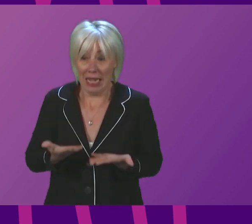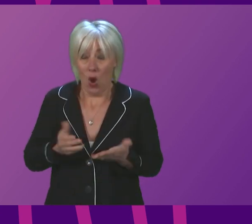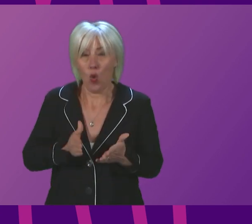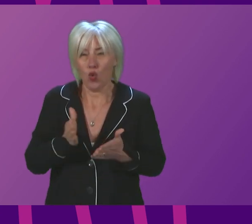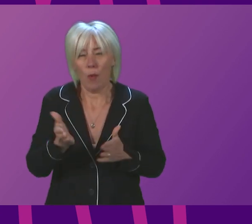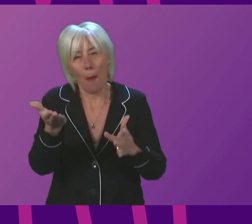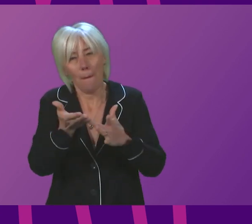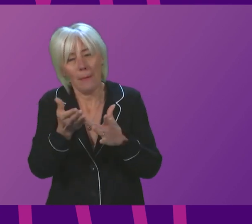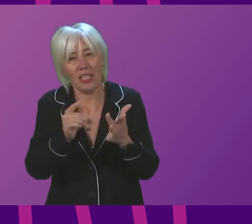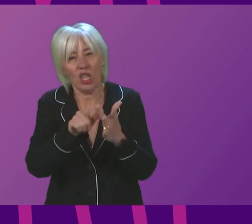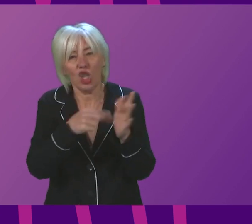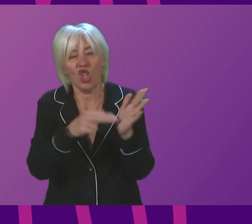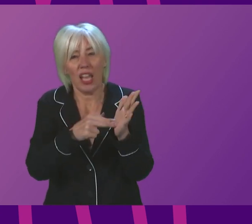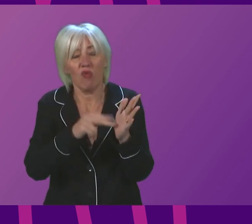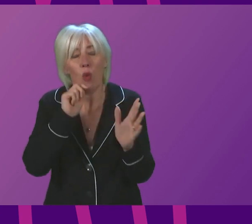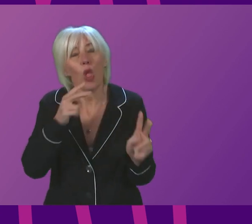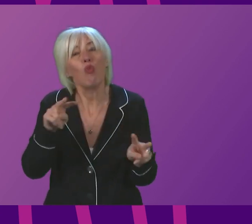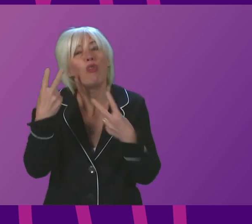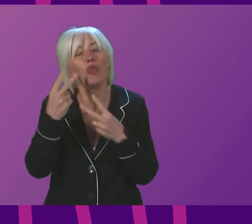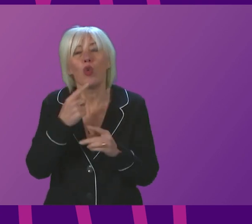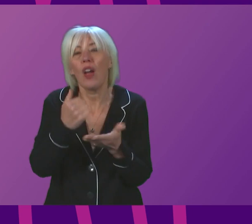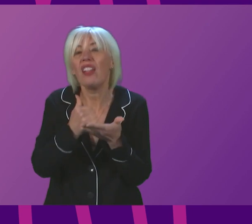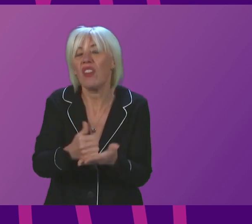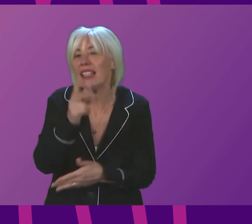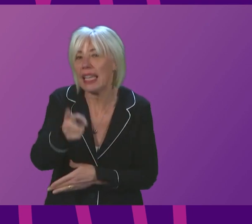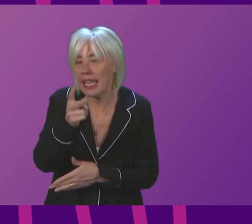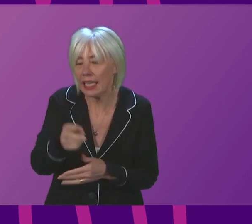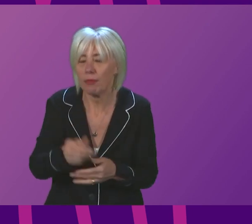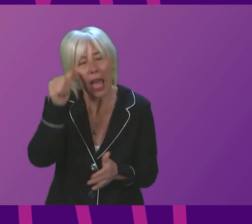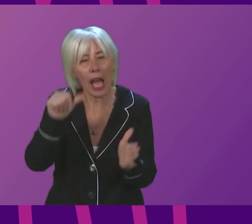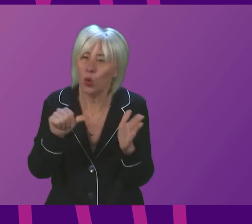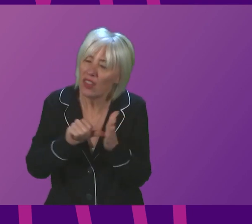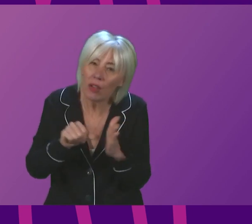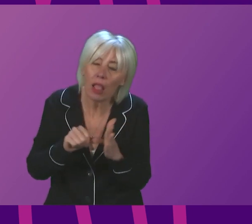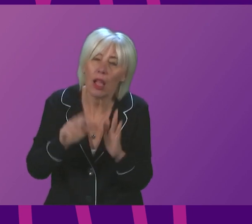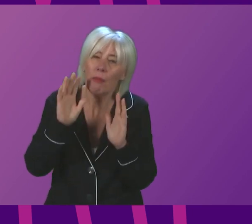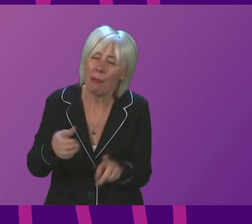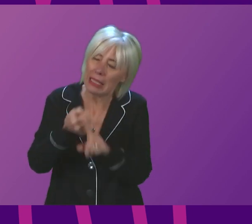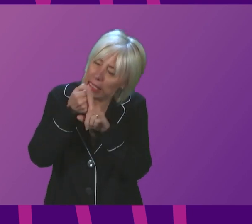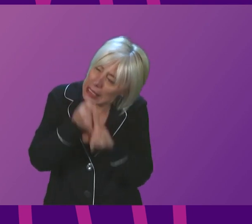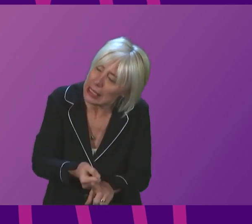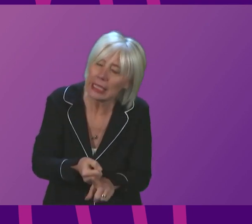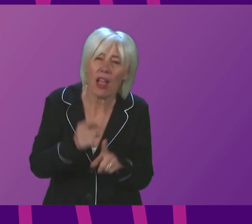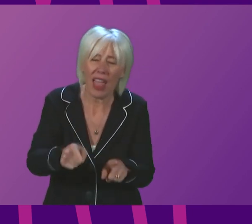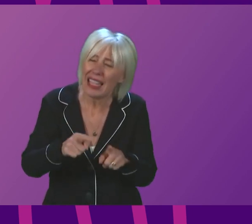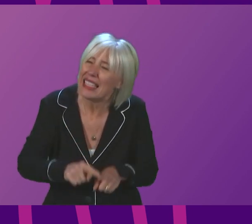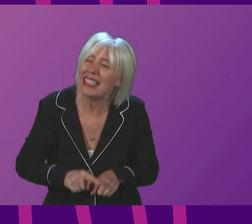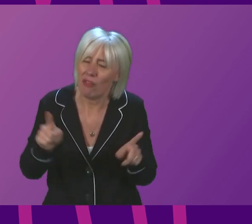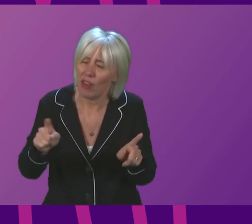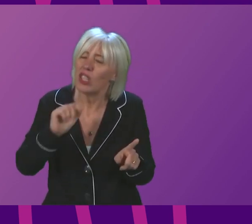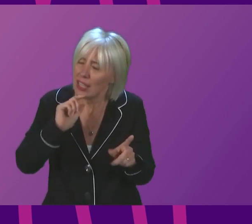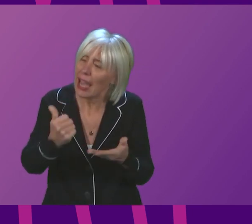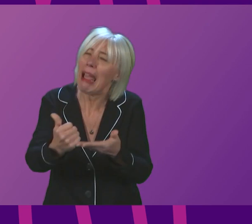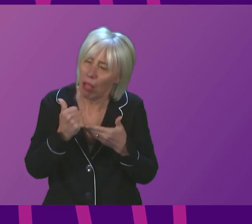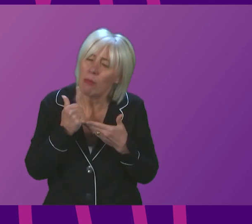January, when we will review this advice again. I know how difficult this is, but I cannot stress enough how much difference we think this